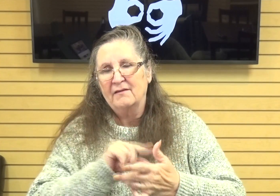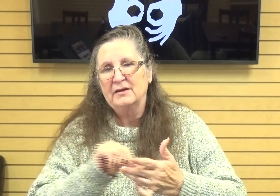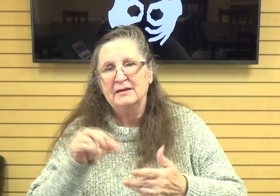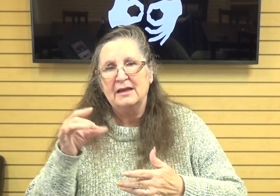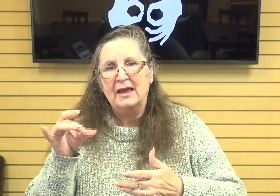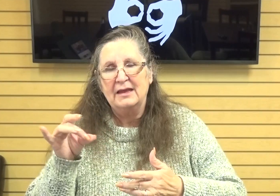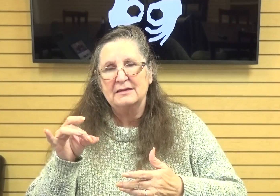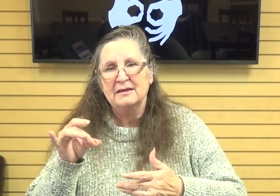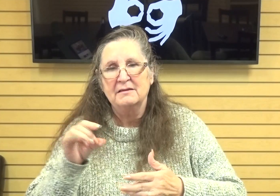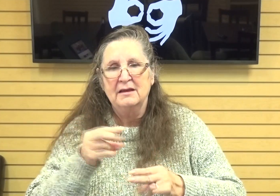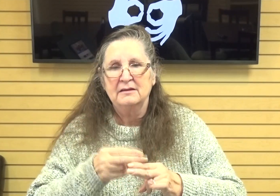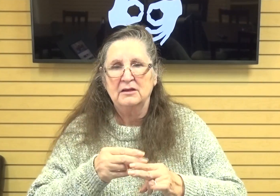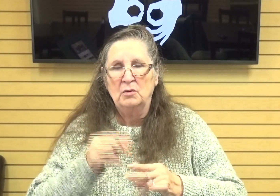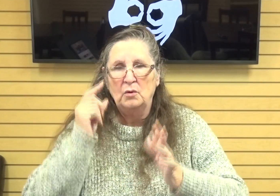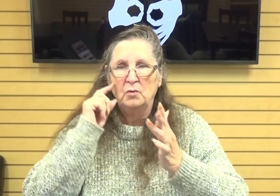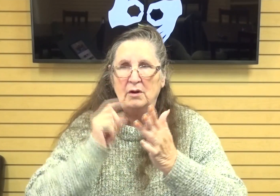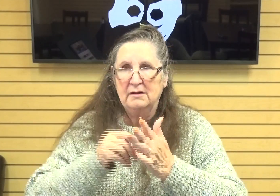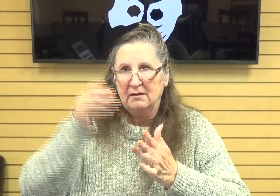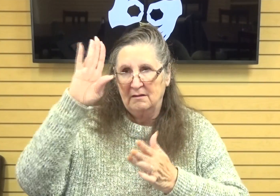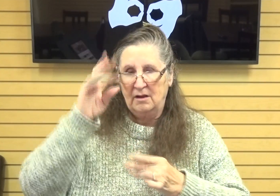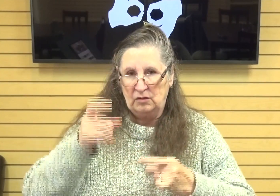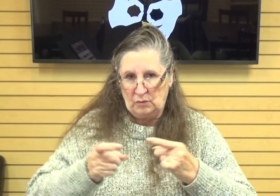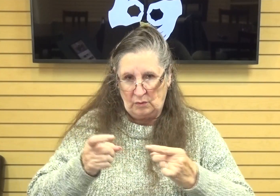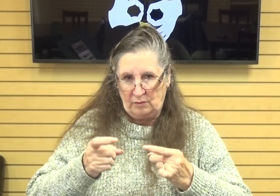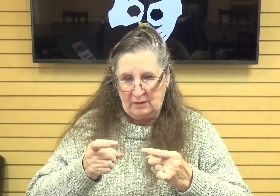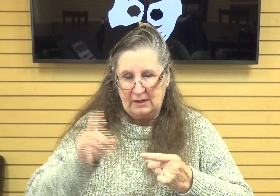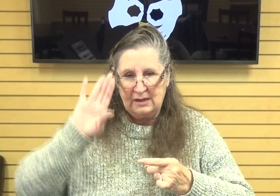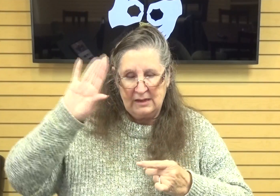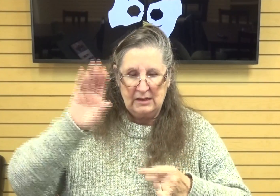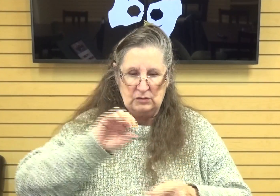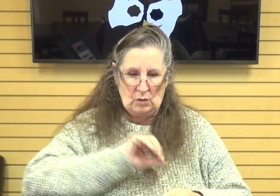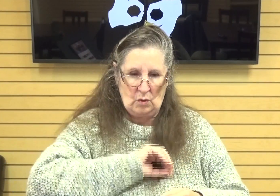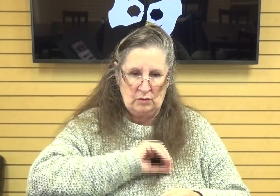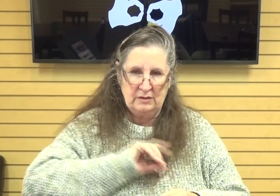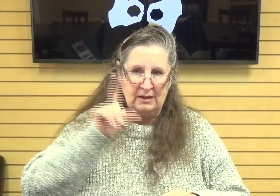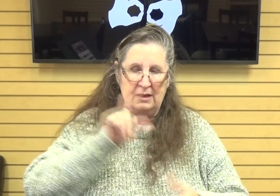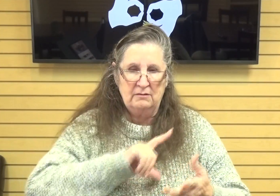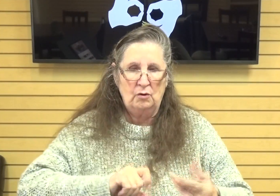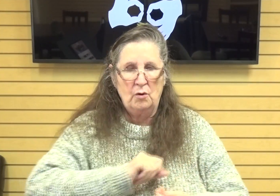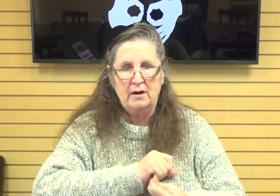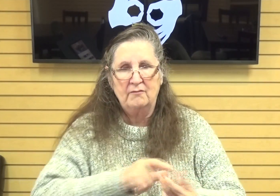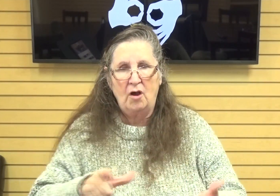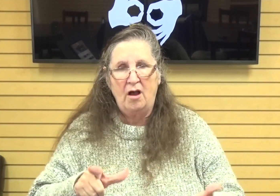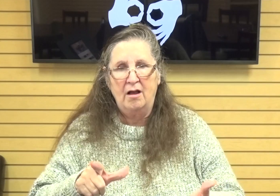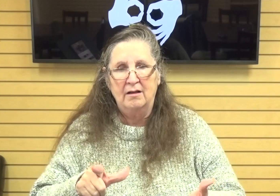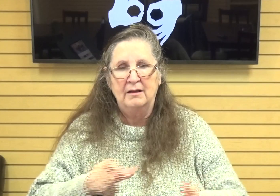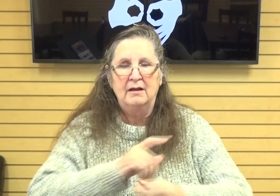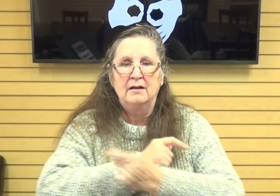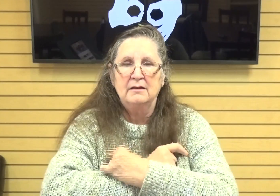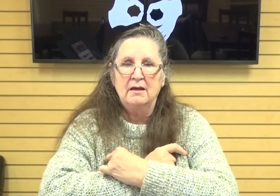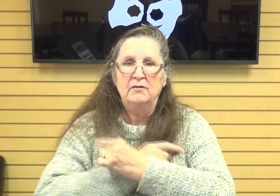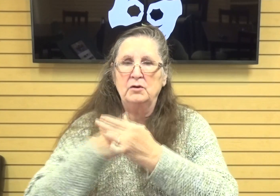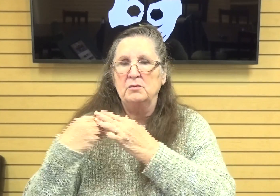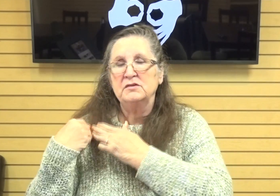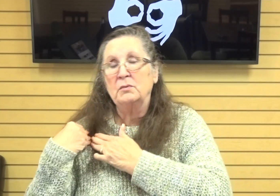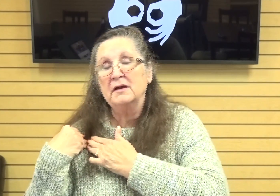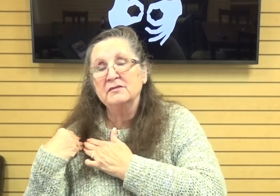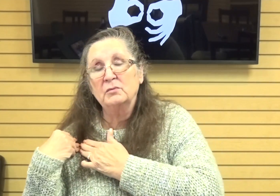recognizes god's rule and divine ownership he is lord of all and takes loving responsibility for the